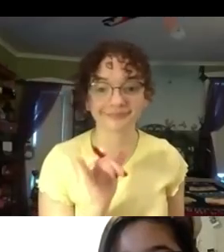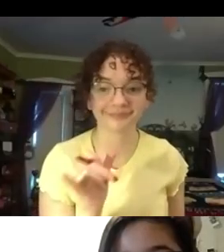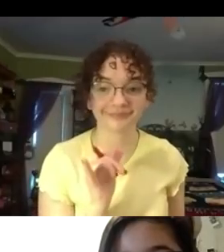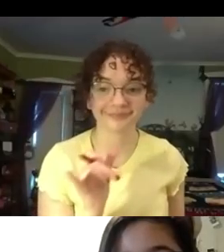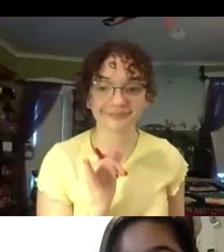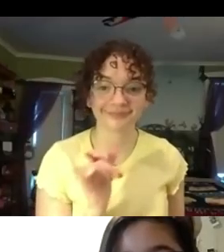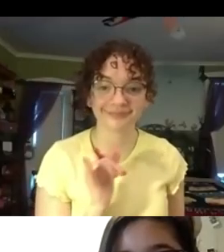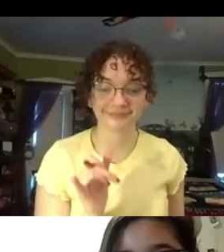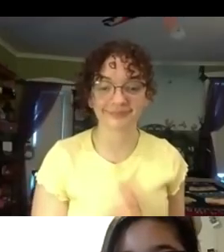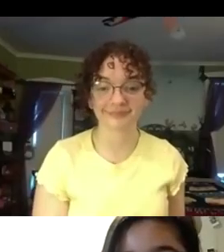i'm sorry i shouldn't